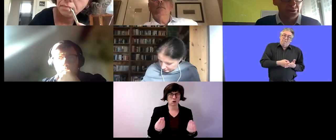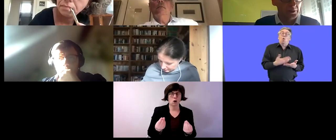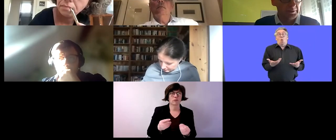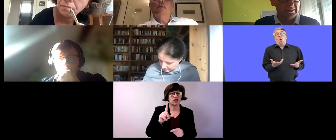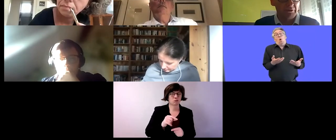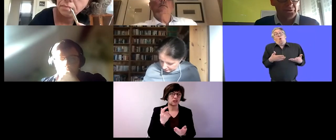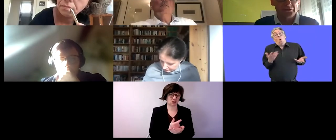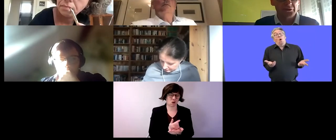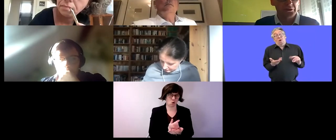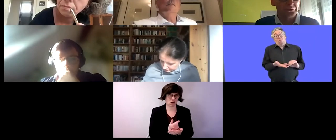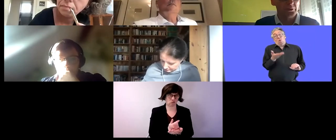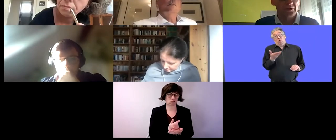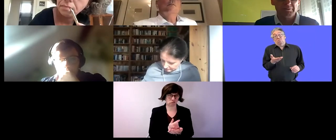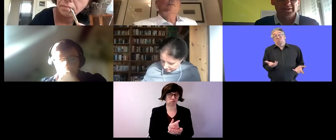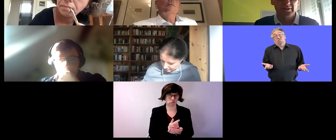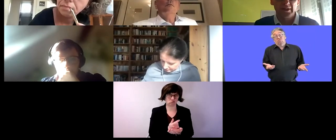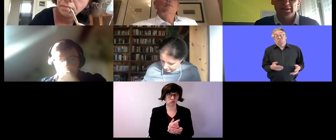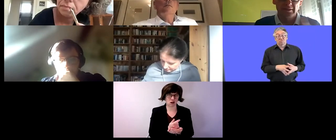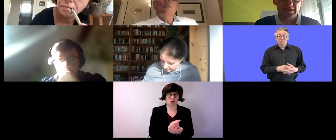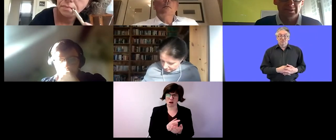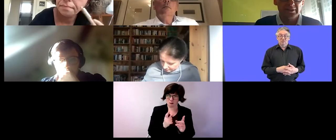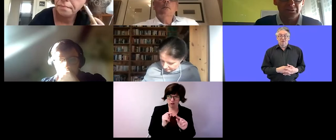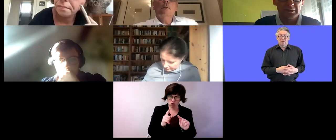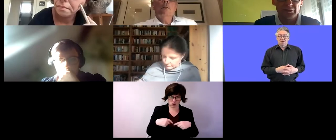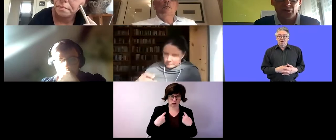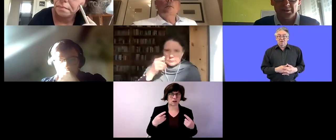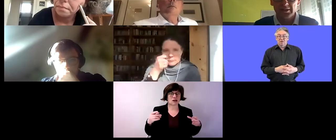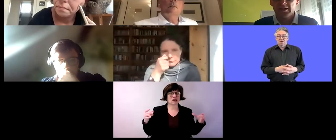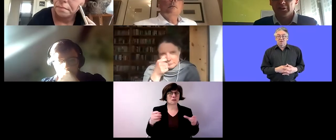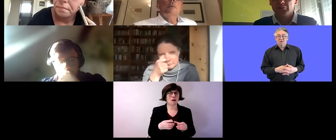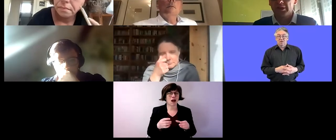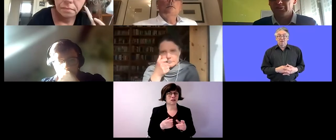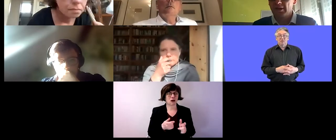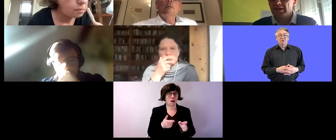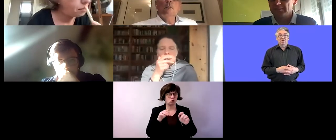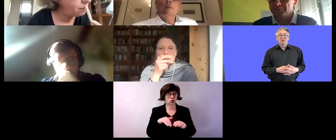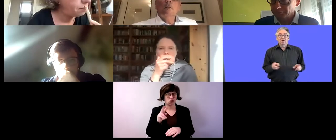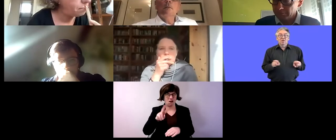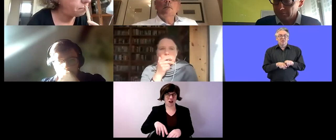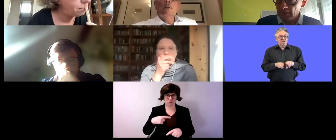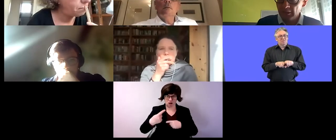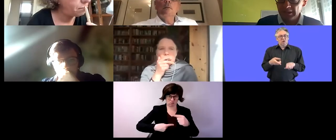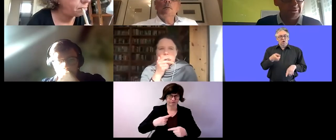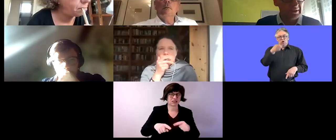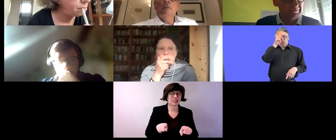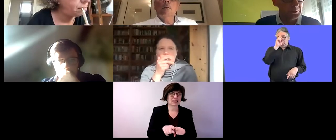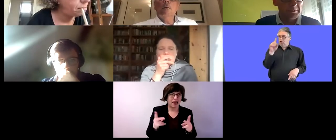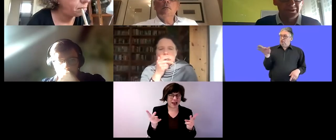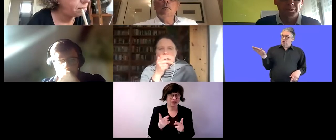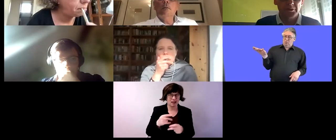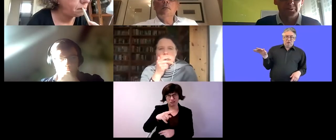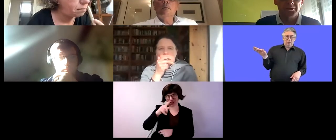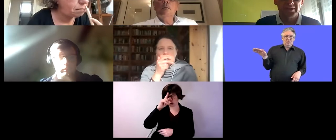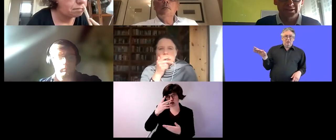joint committee in flanders for customer companies unlike i think also in germany who have um collective labor